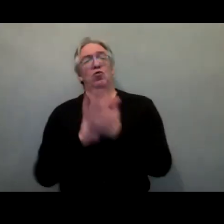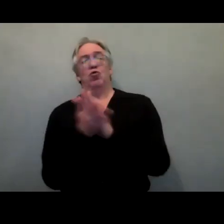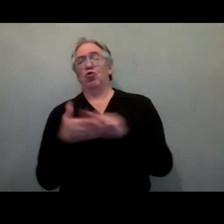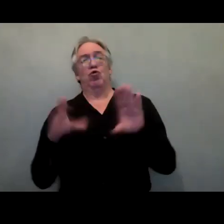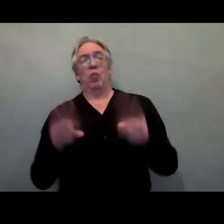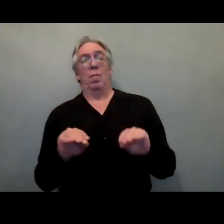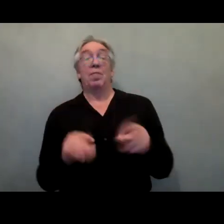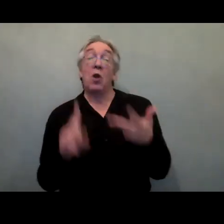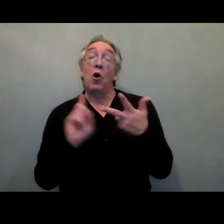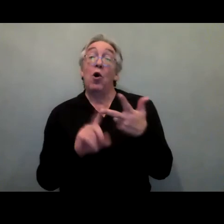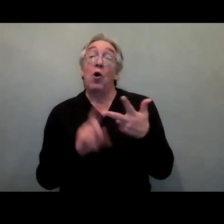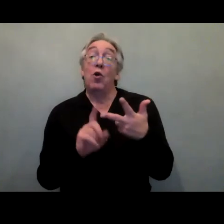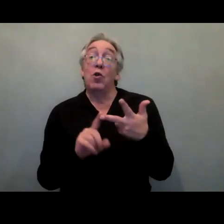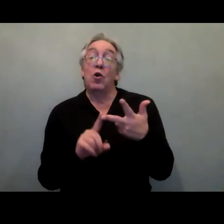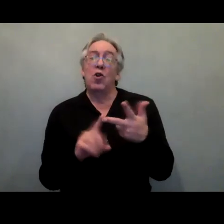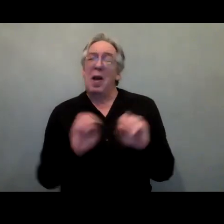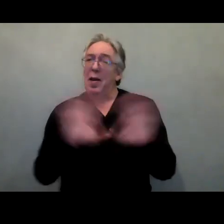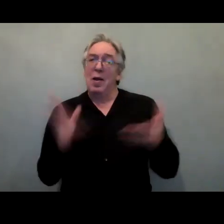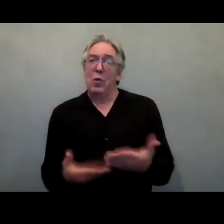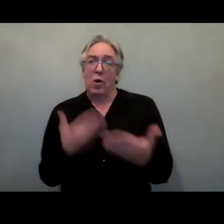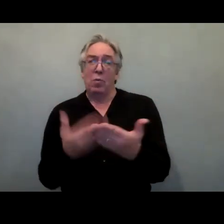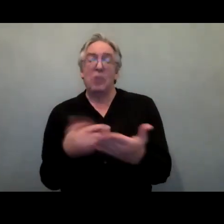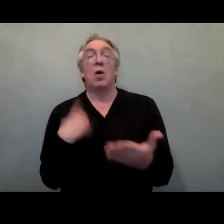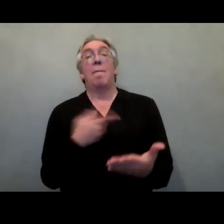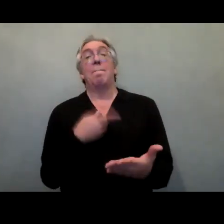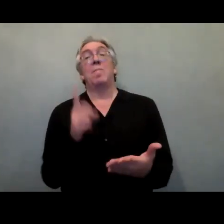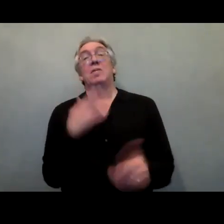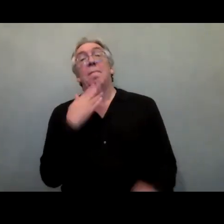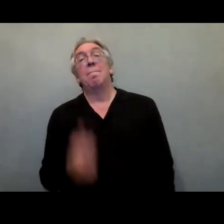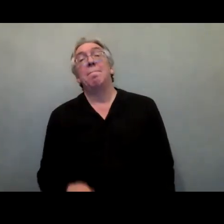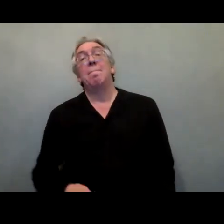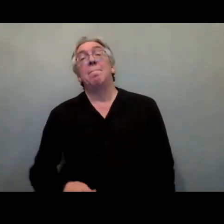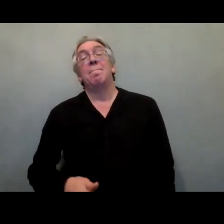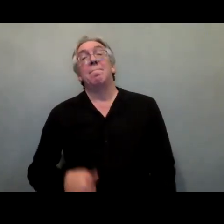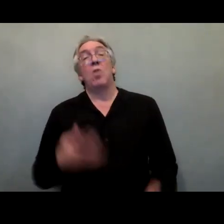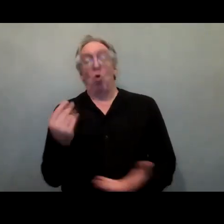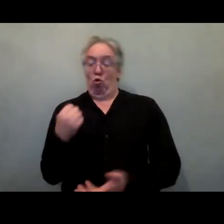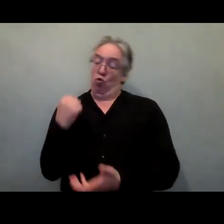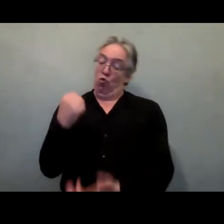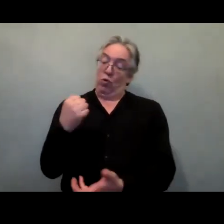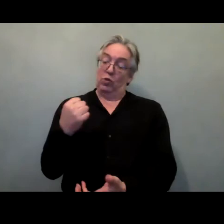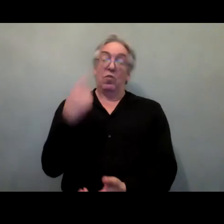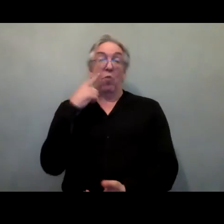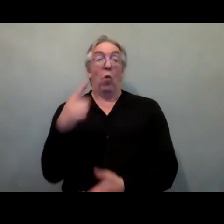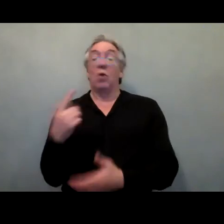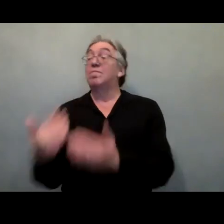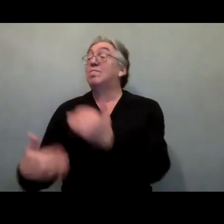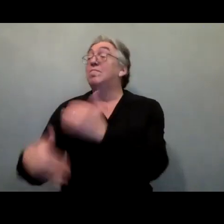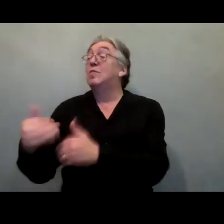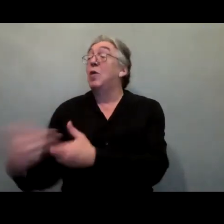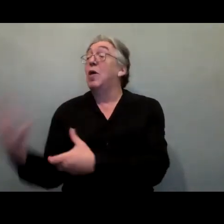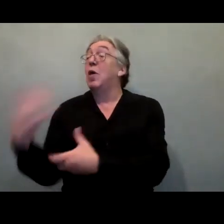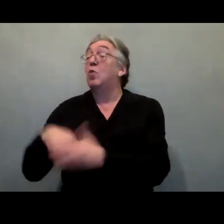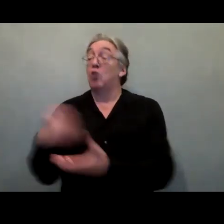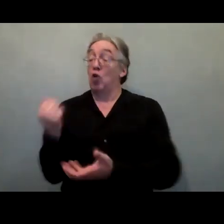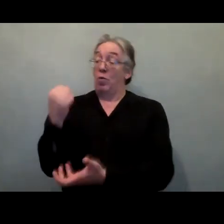report is we need to better measure, monitor and monitor resource mobilization for disability inclusion. The report